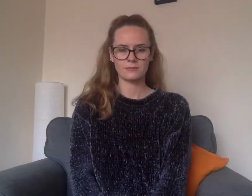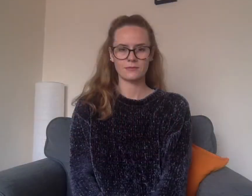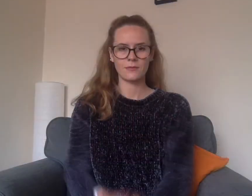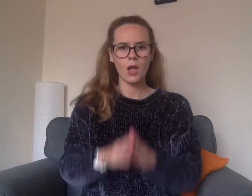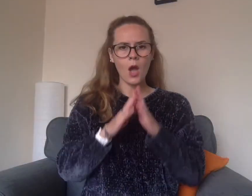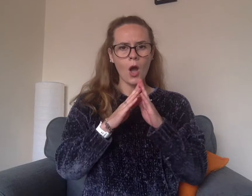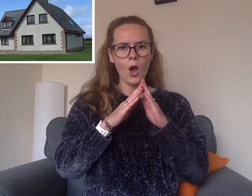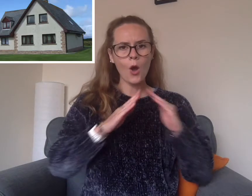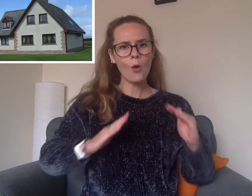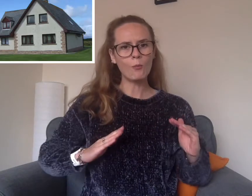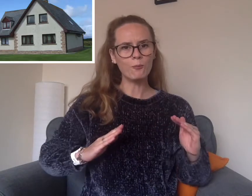Home.